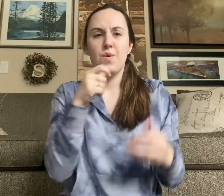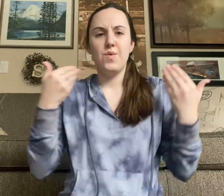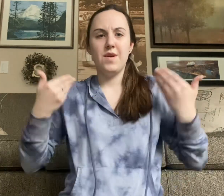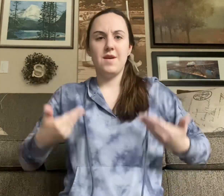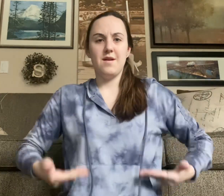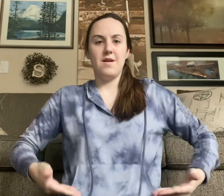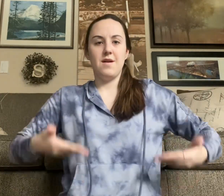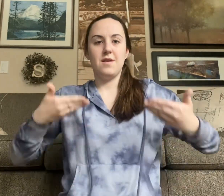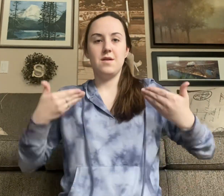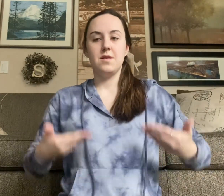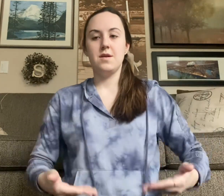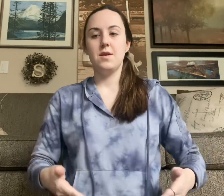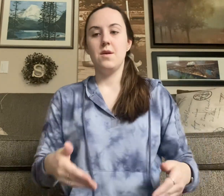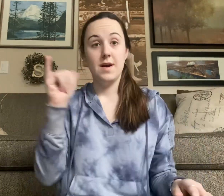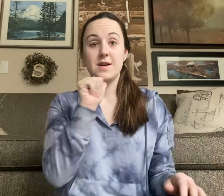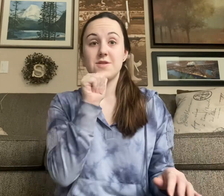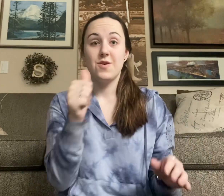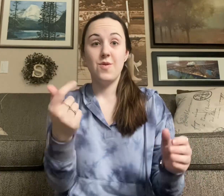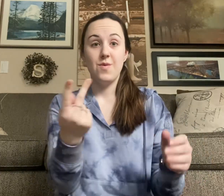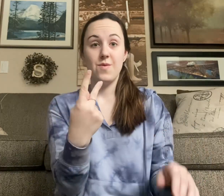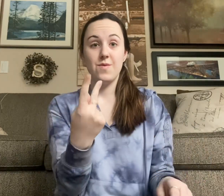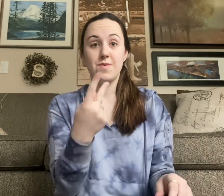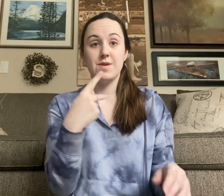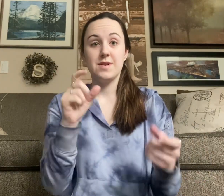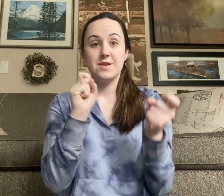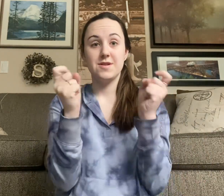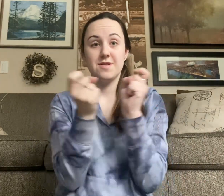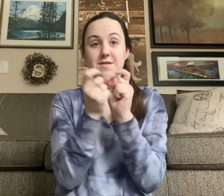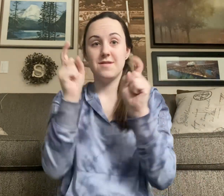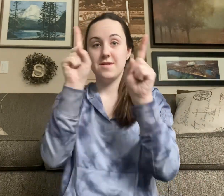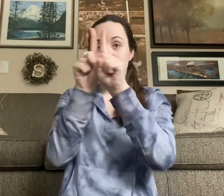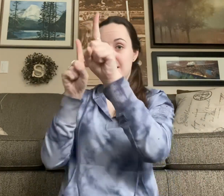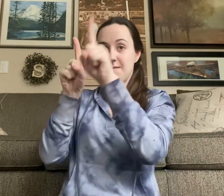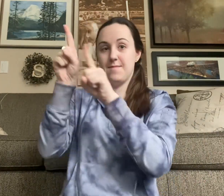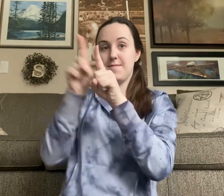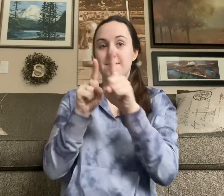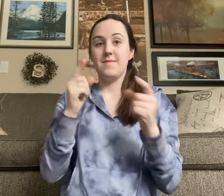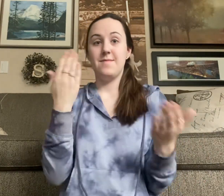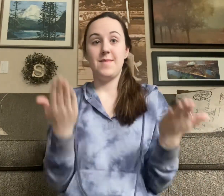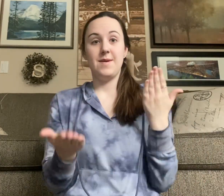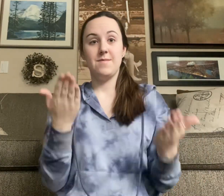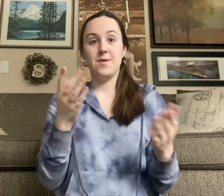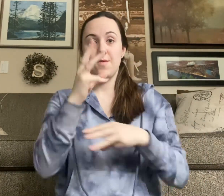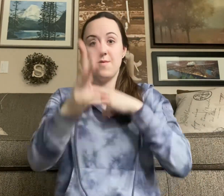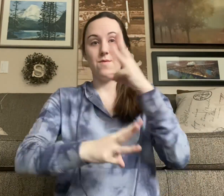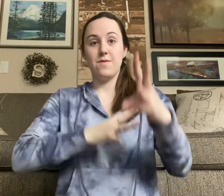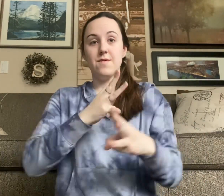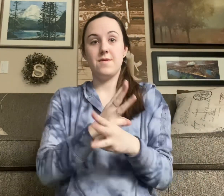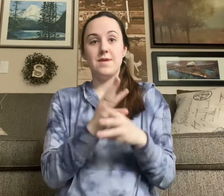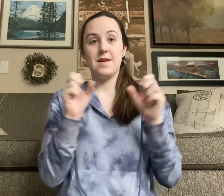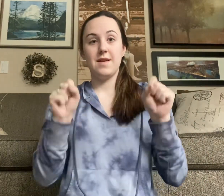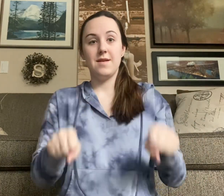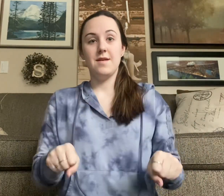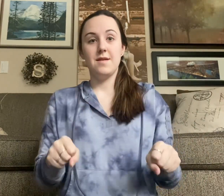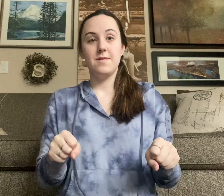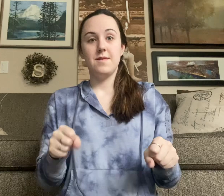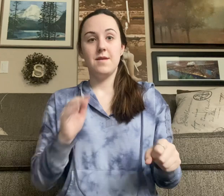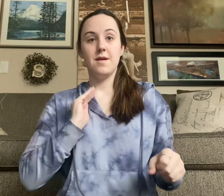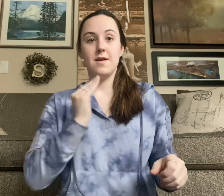So why don't we realize the stars? Maybe the world could be ours